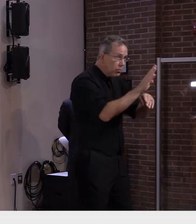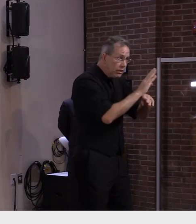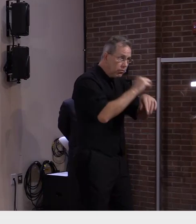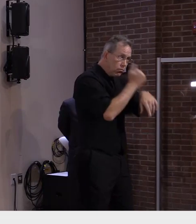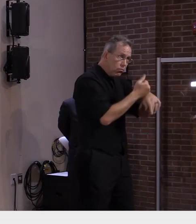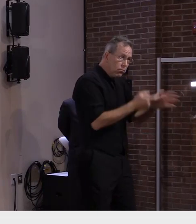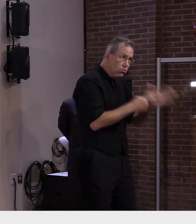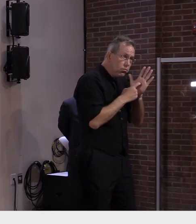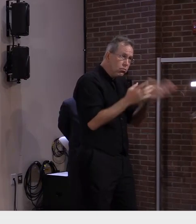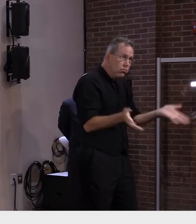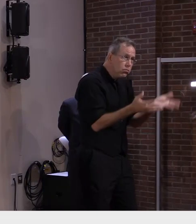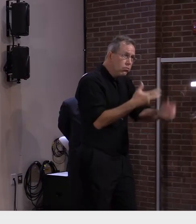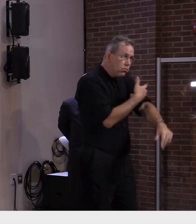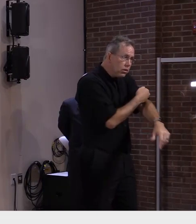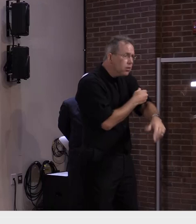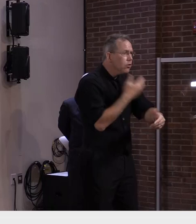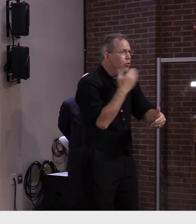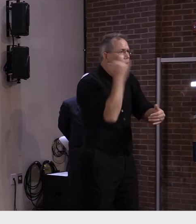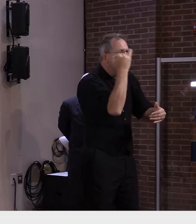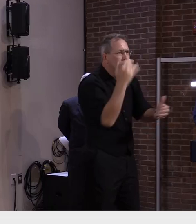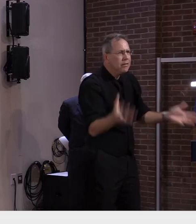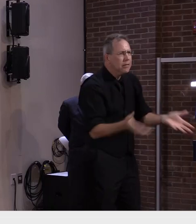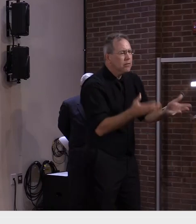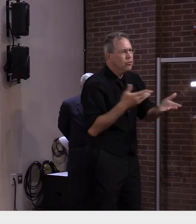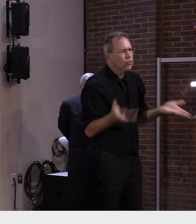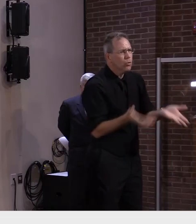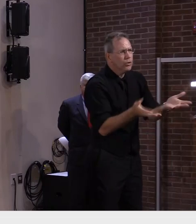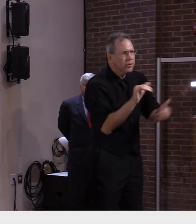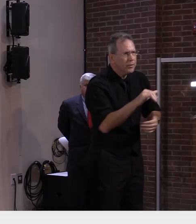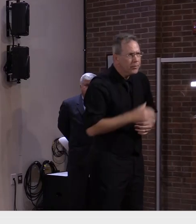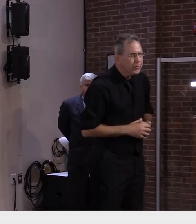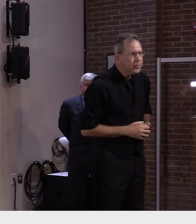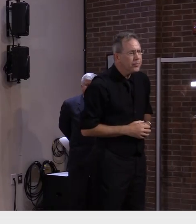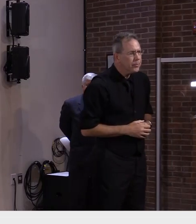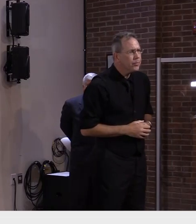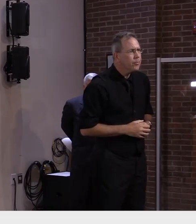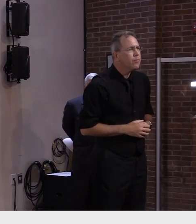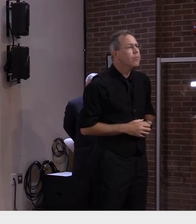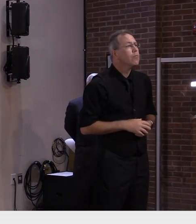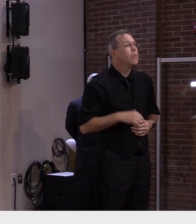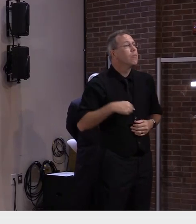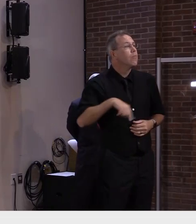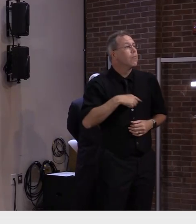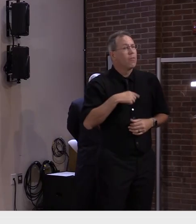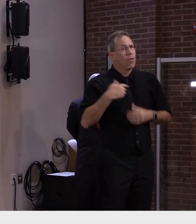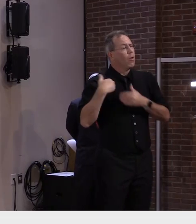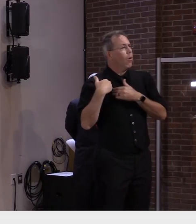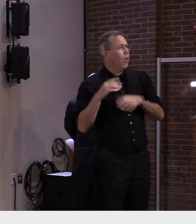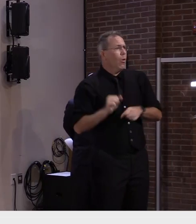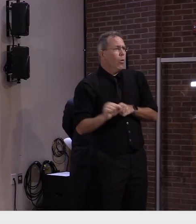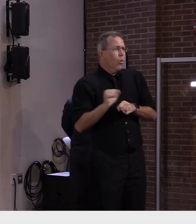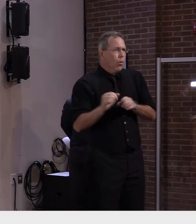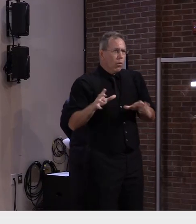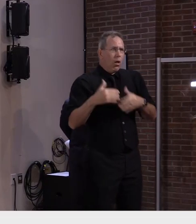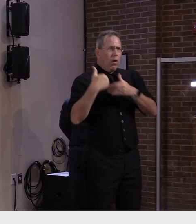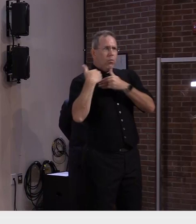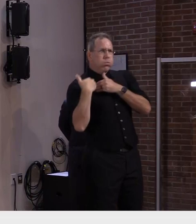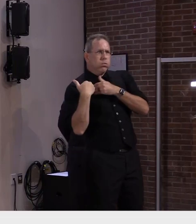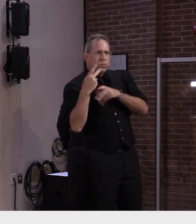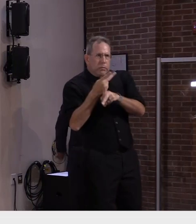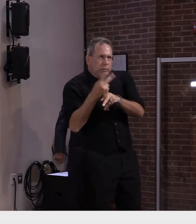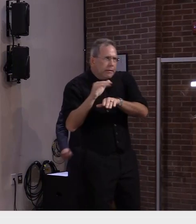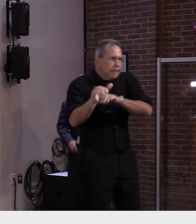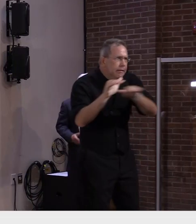at a time when our workforce challenges remain significant and as a former business owner myself